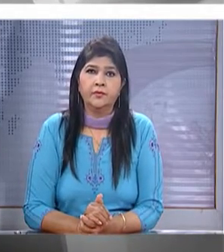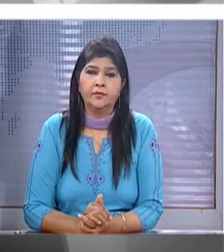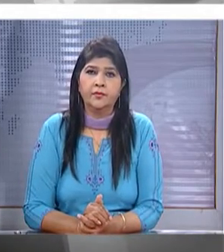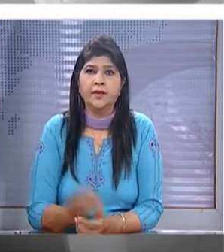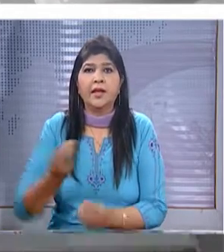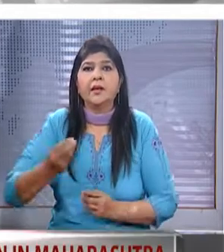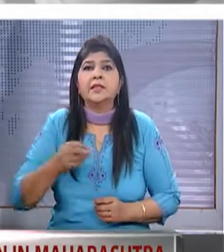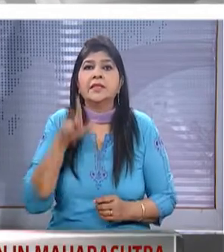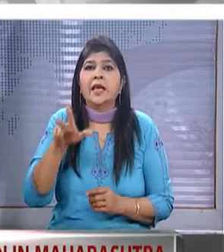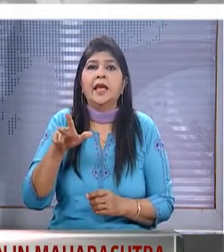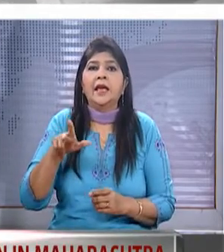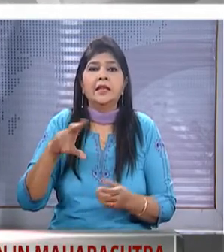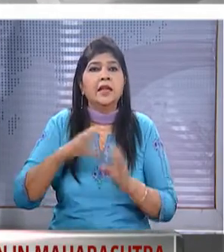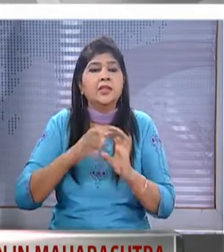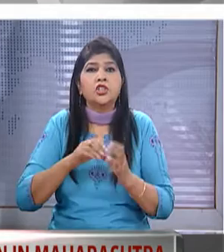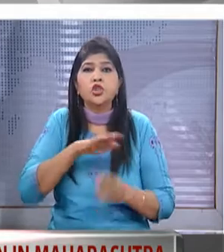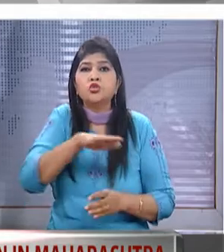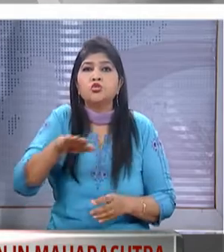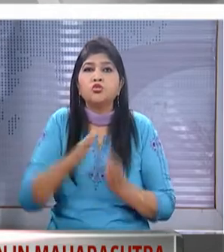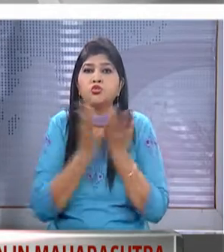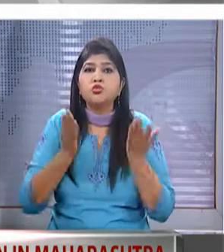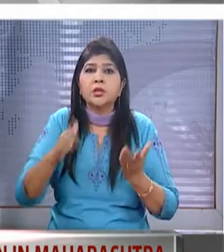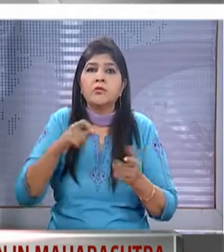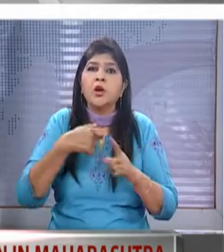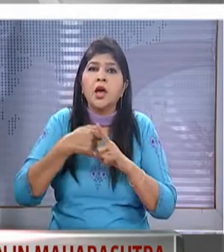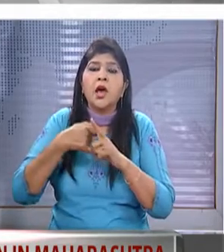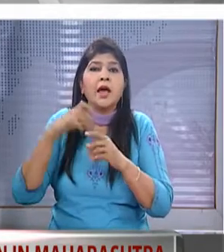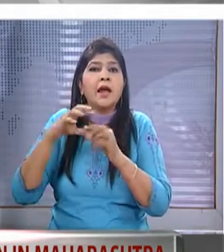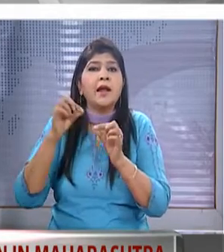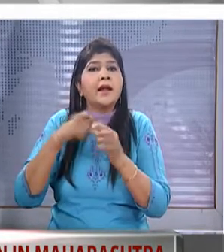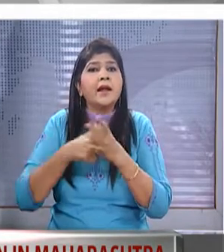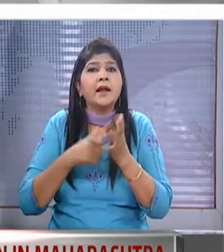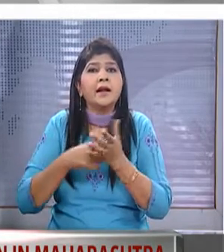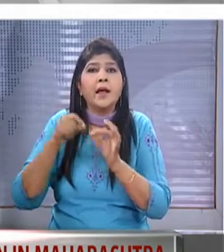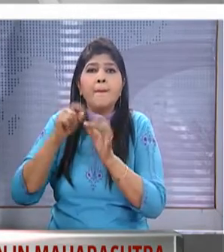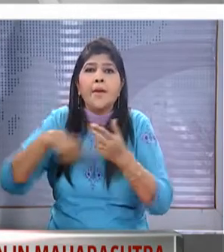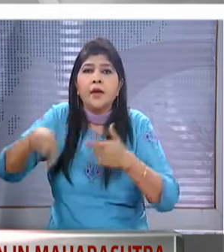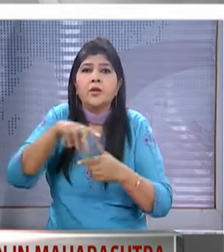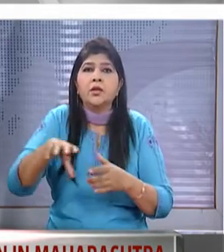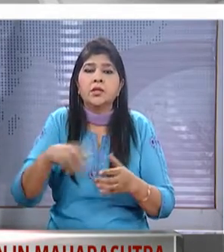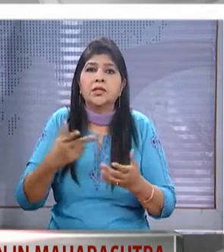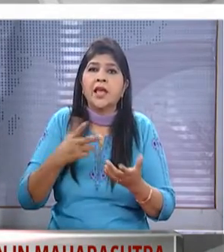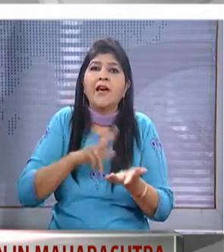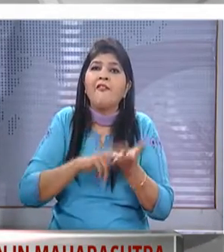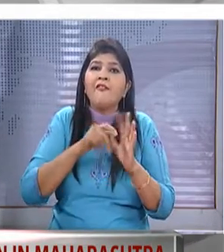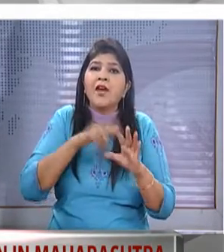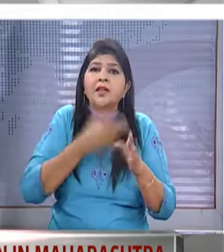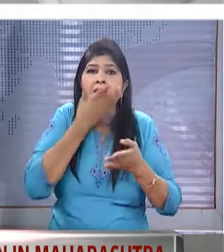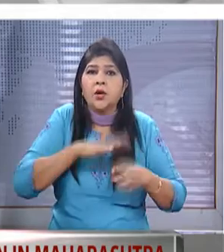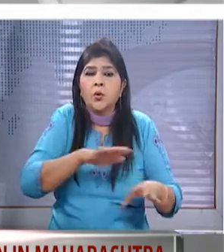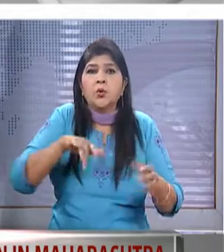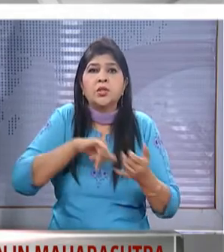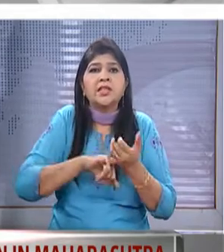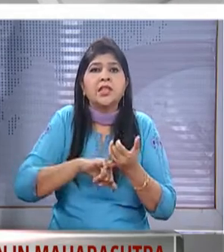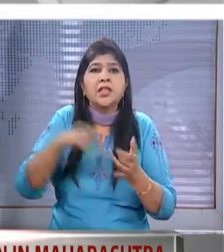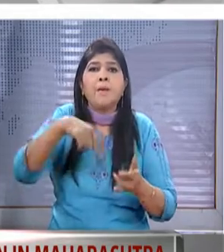at least eight engineering students from karnataka's vengal district to drown in the sea of wari coast in sindhu durg district